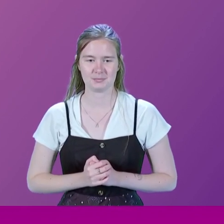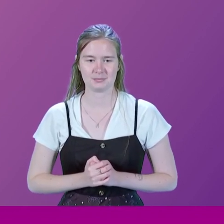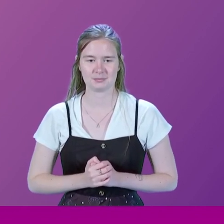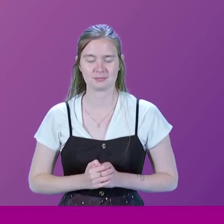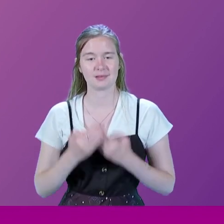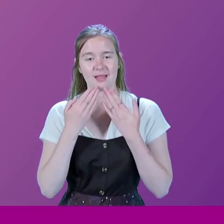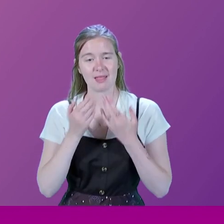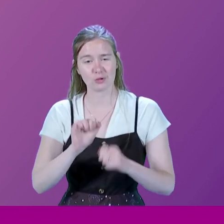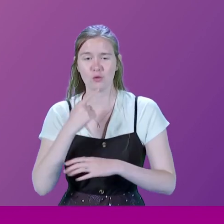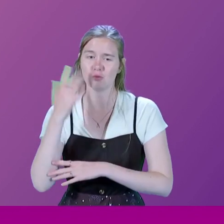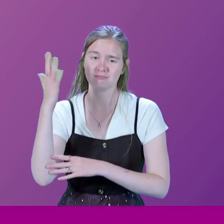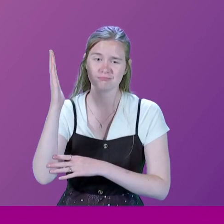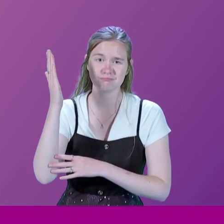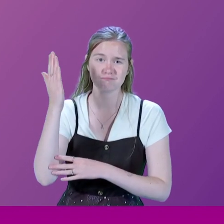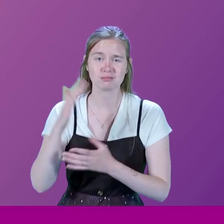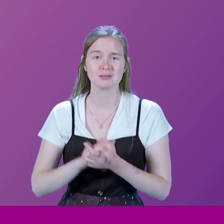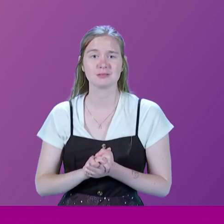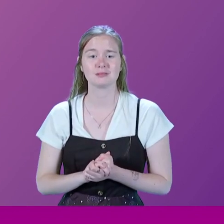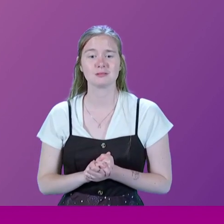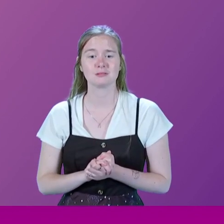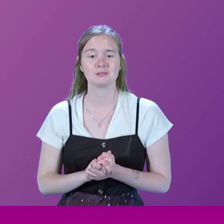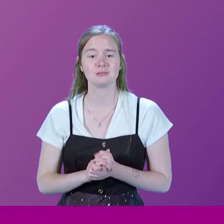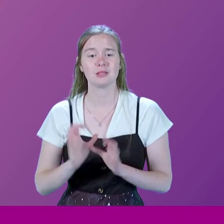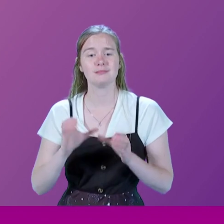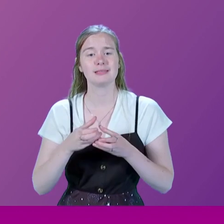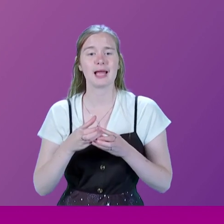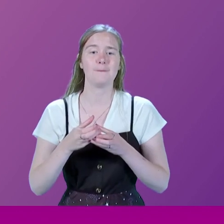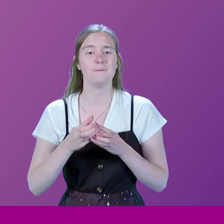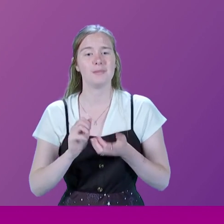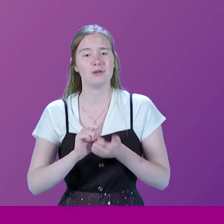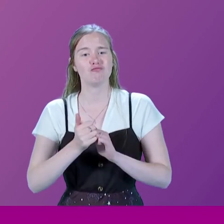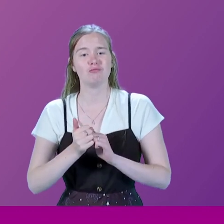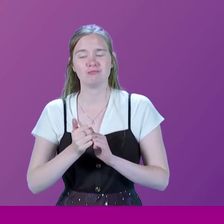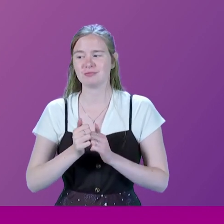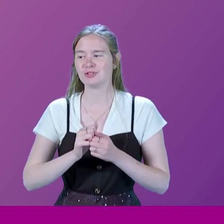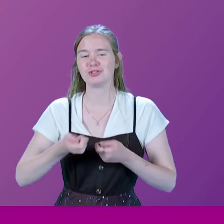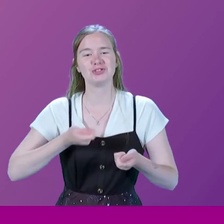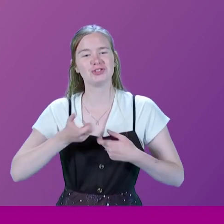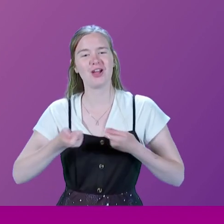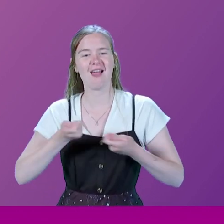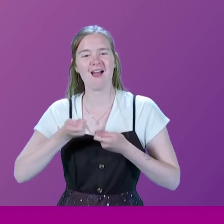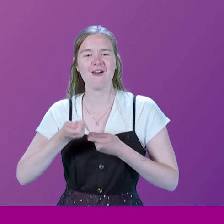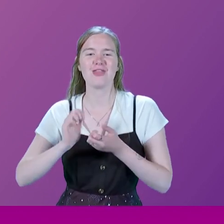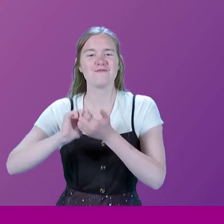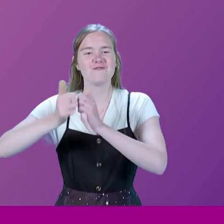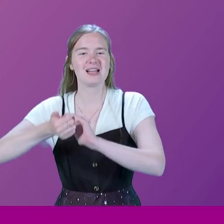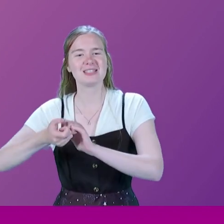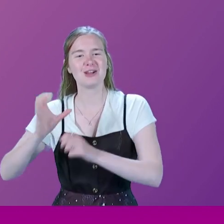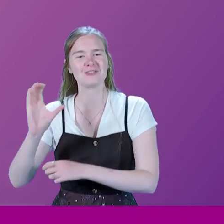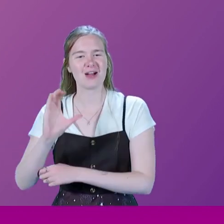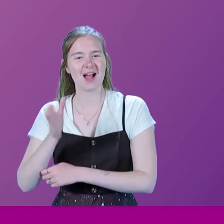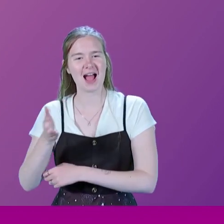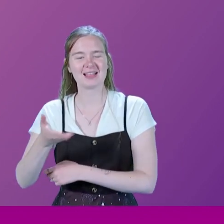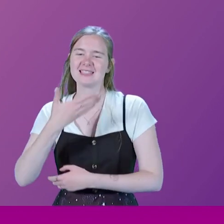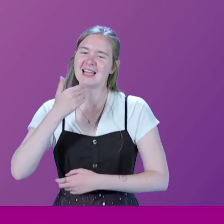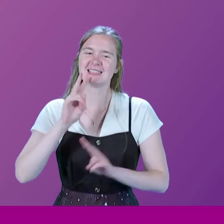Thanks, Michael, for your talk. I'm the current chair of the Friends of Settle and Carlisle. So it's very nice to see our president here